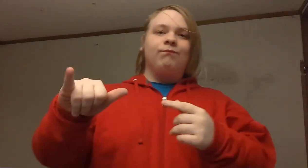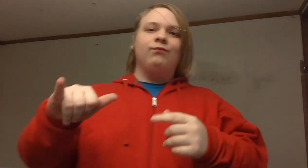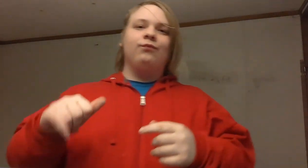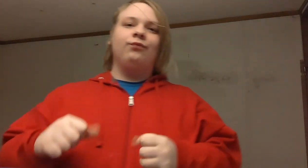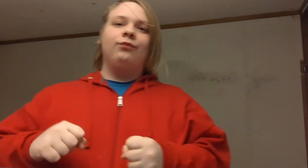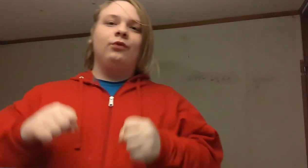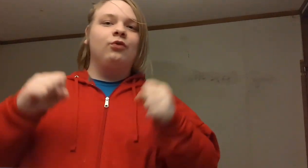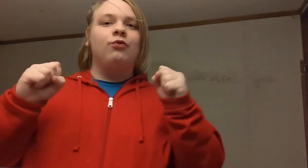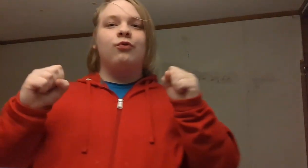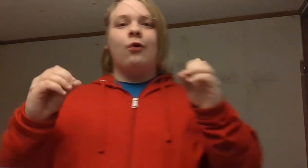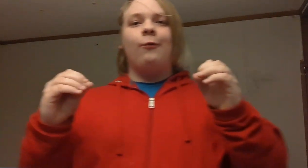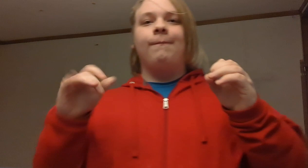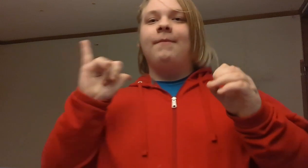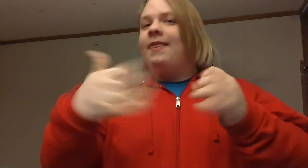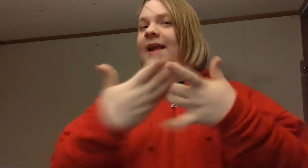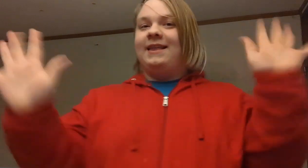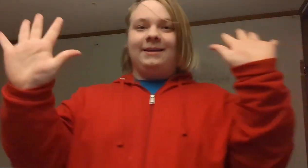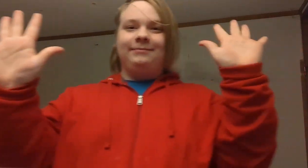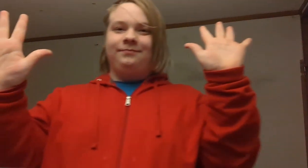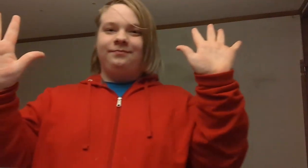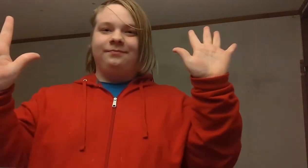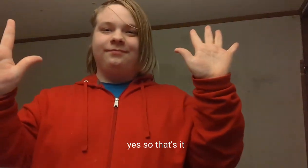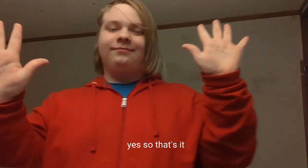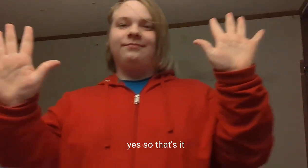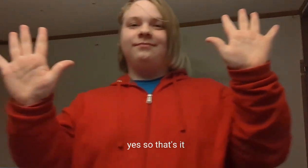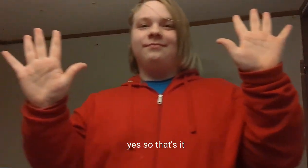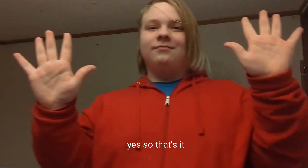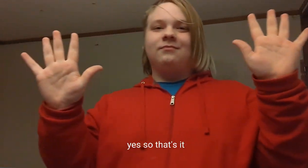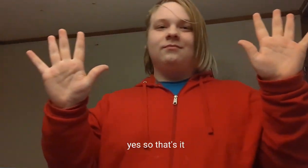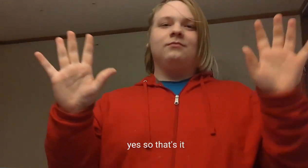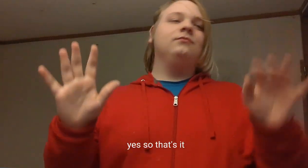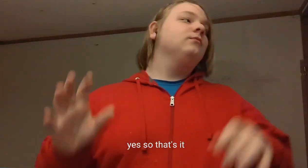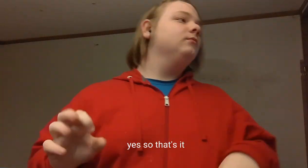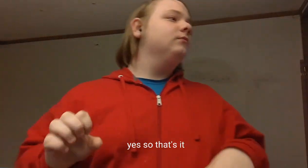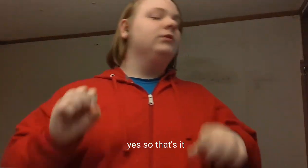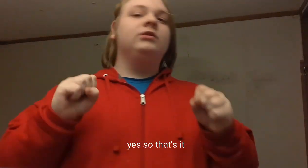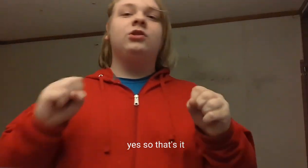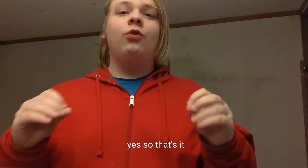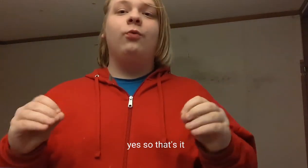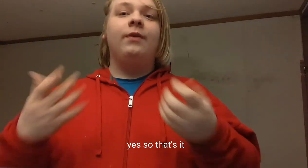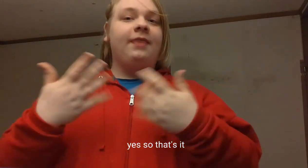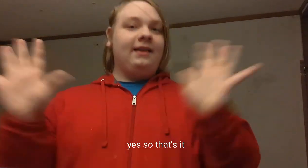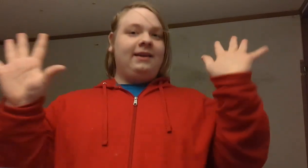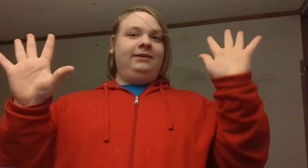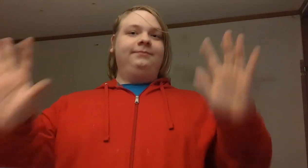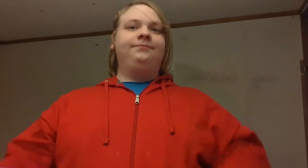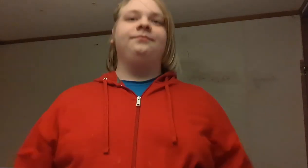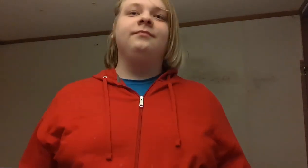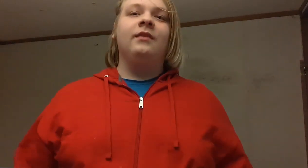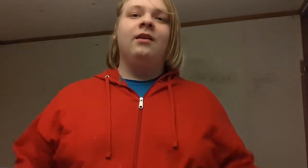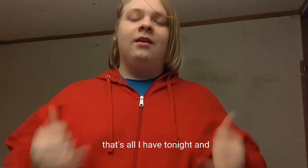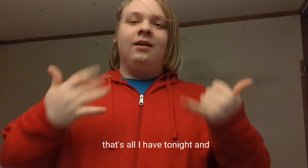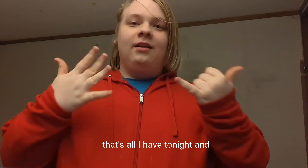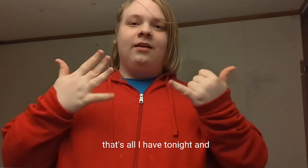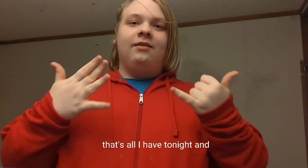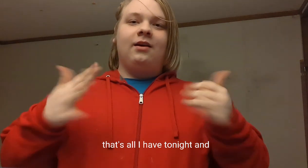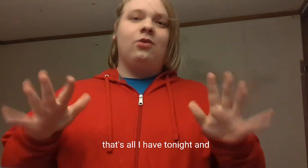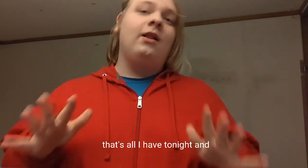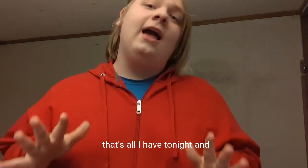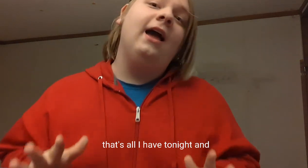You're like, no, I'm on your way So, that's a That's all I have tonight